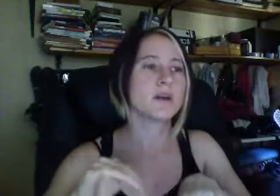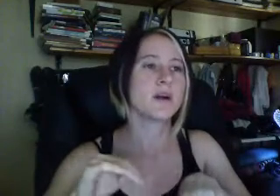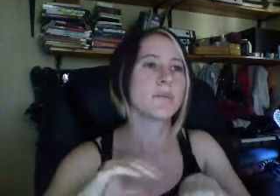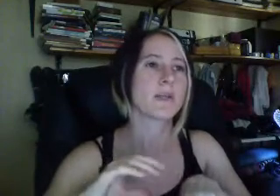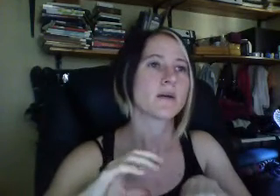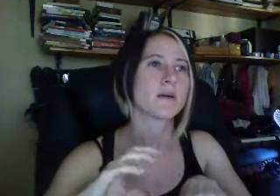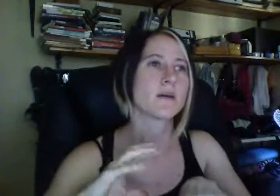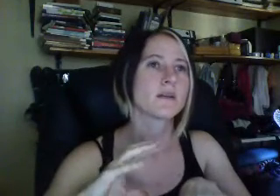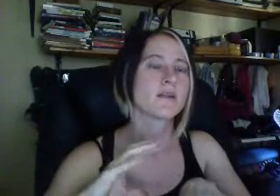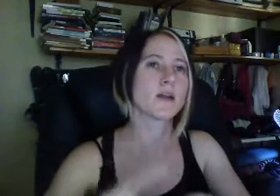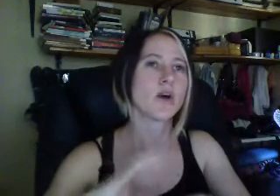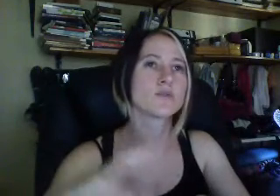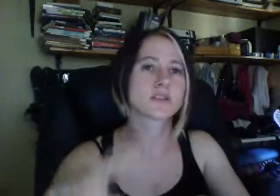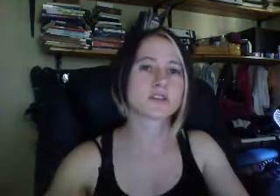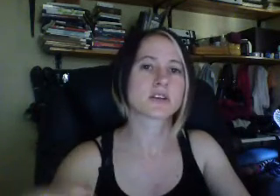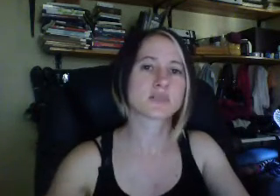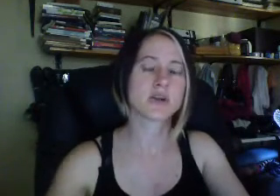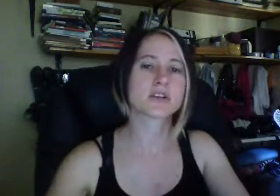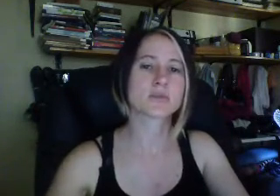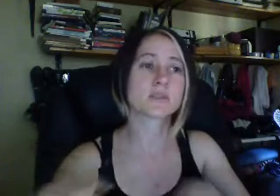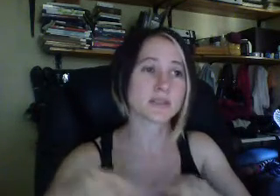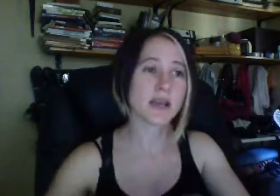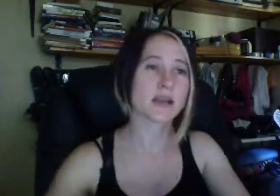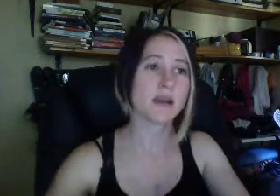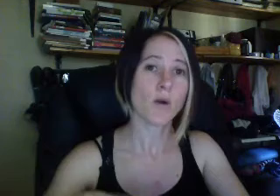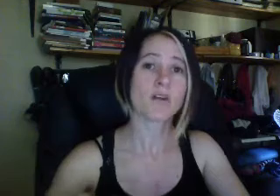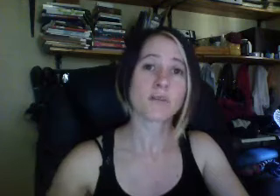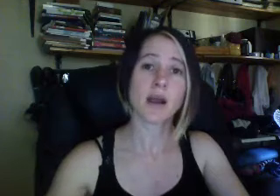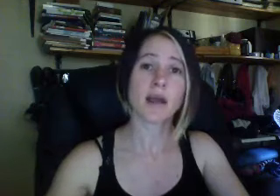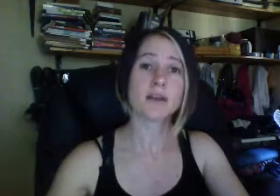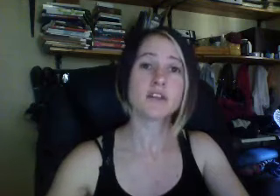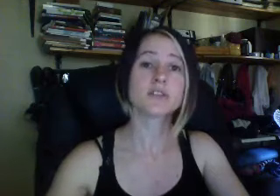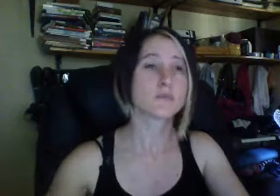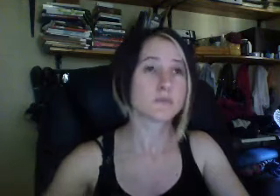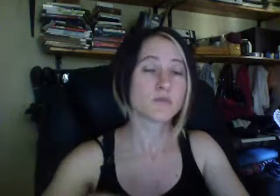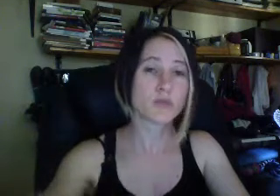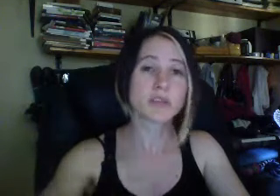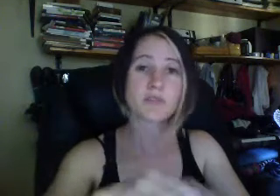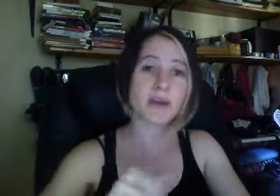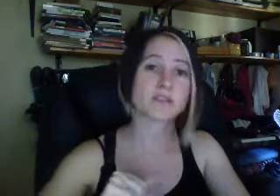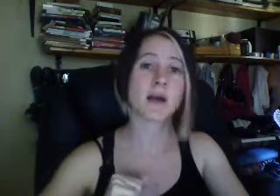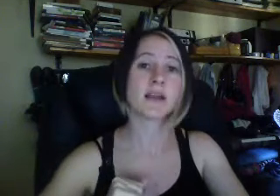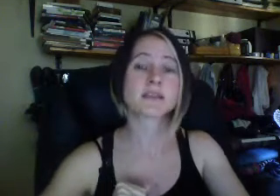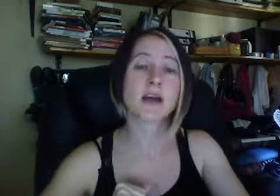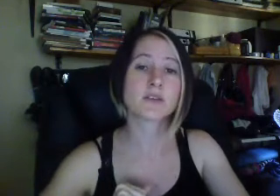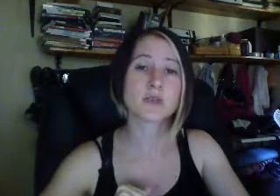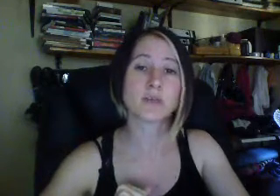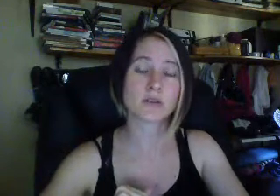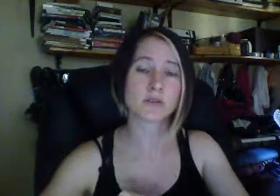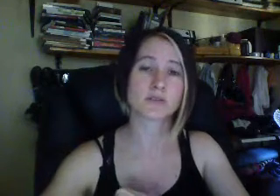their own sexual expression will say, well, from a young age, which brings us back to the Miley Cyrus people that are